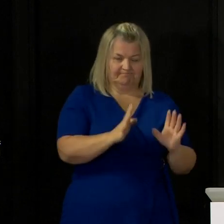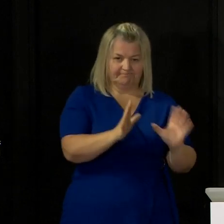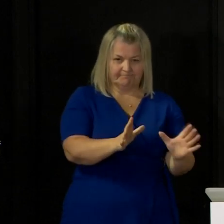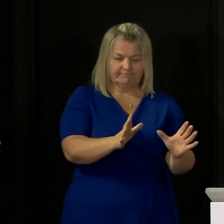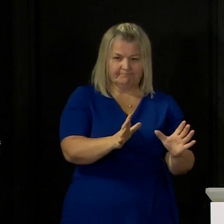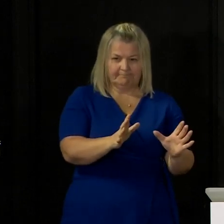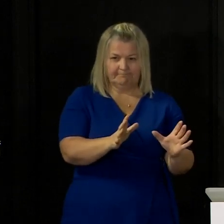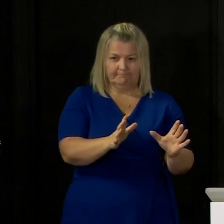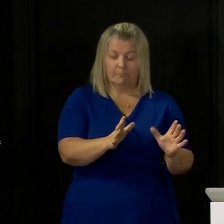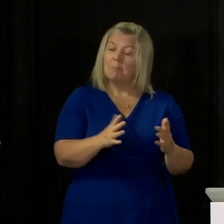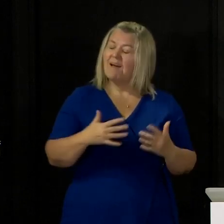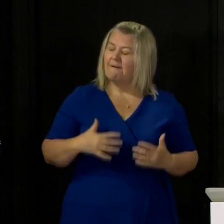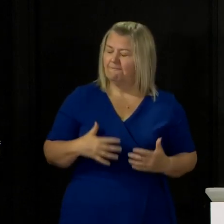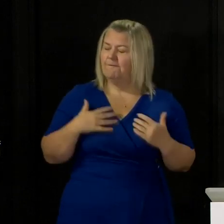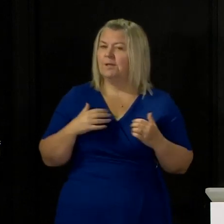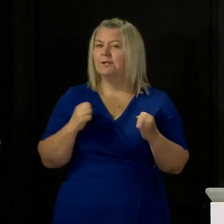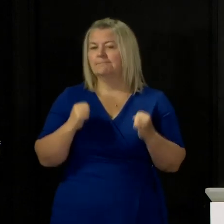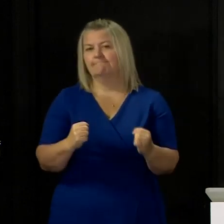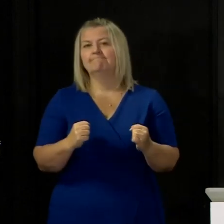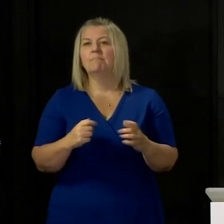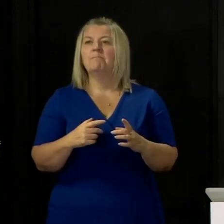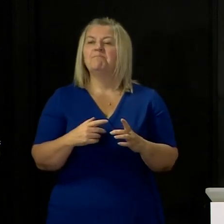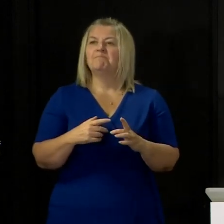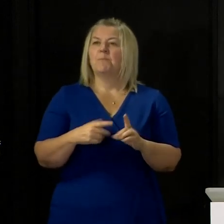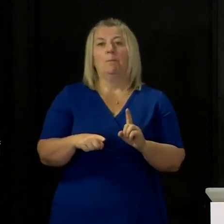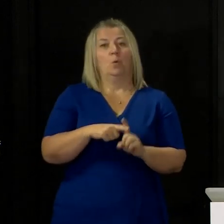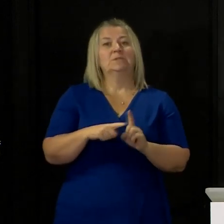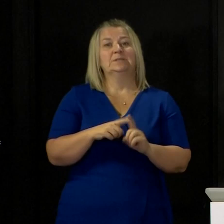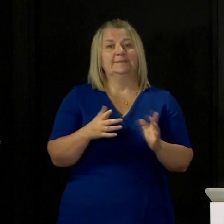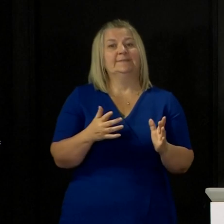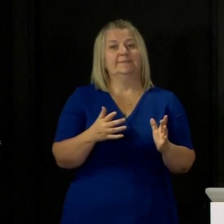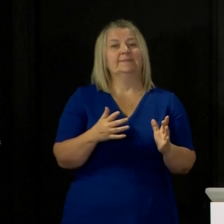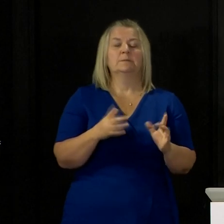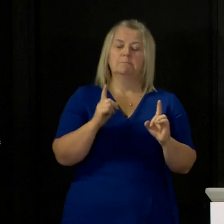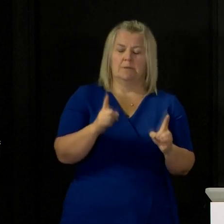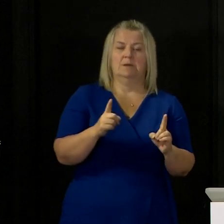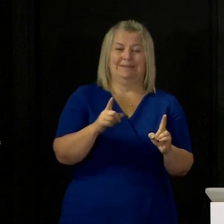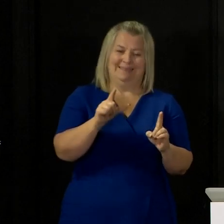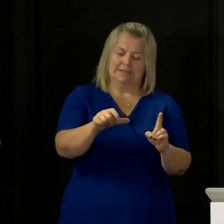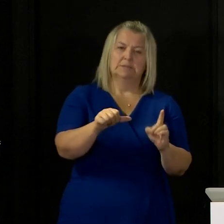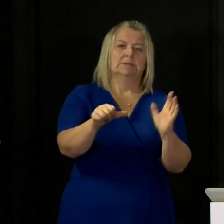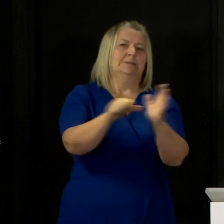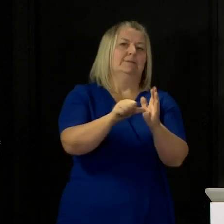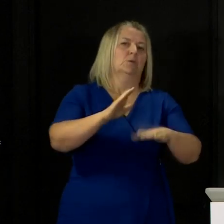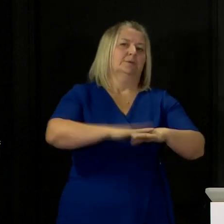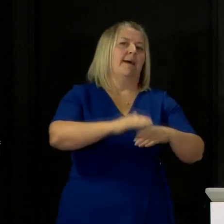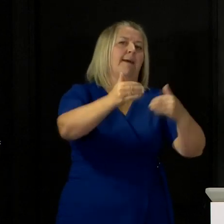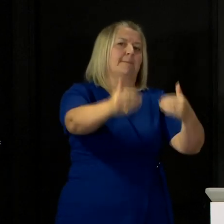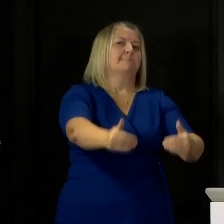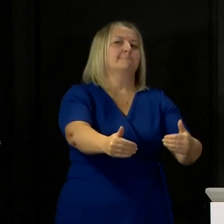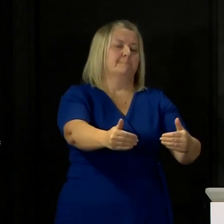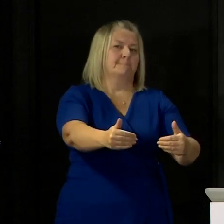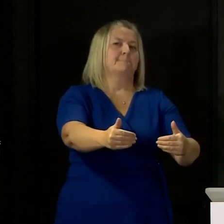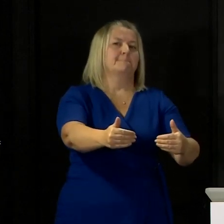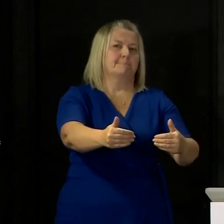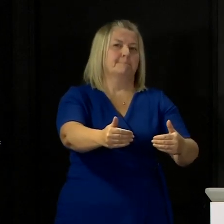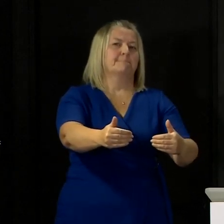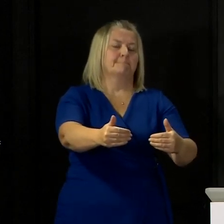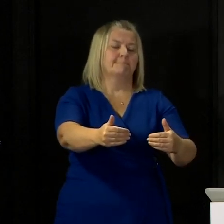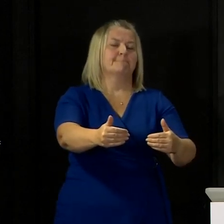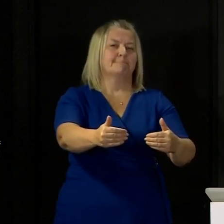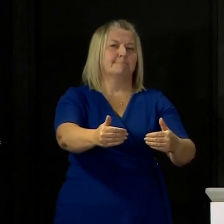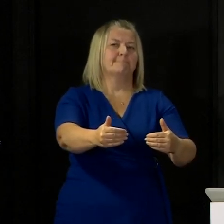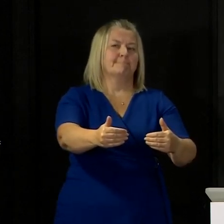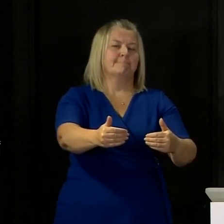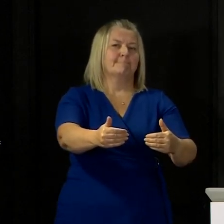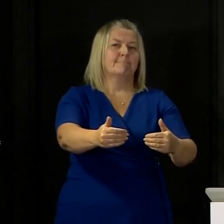entering now possibly one of the most difficult phases of what we're dealing with which is not to say any of it so far